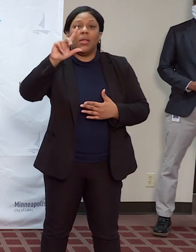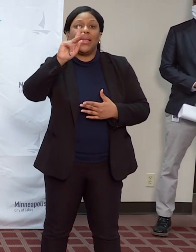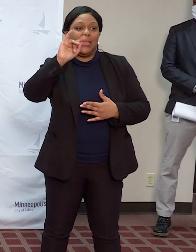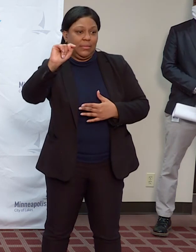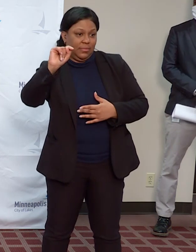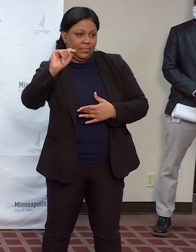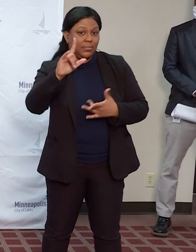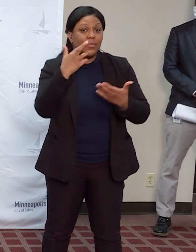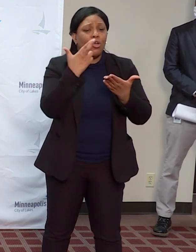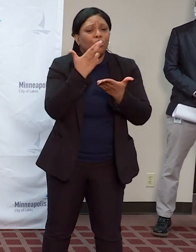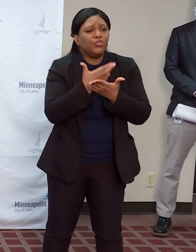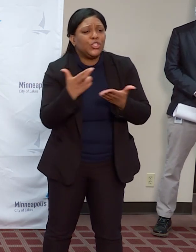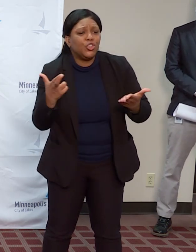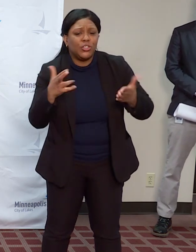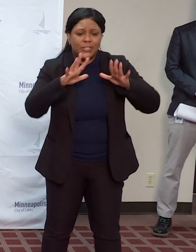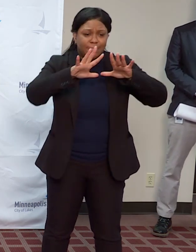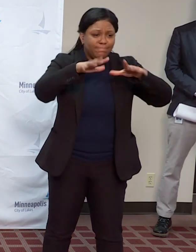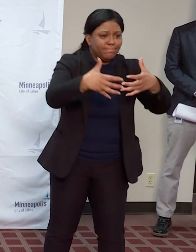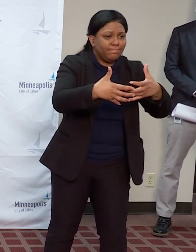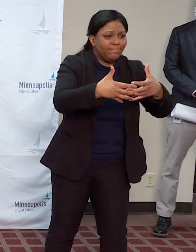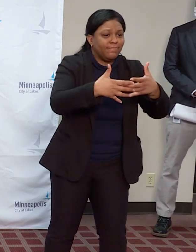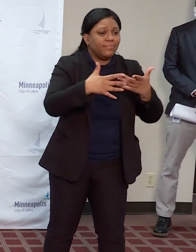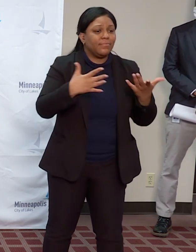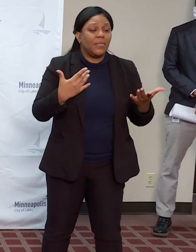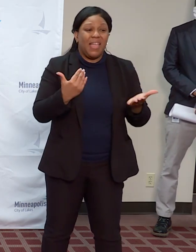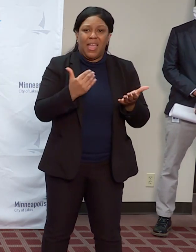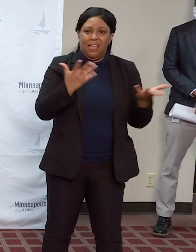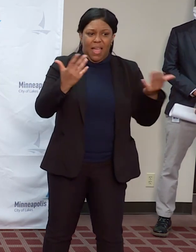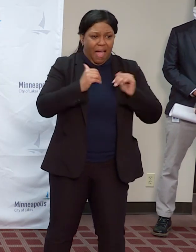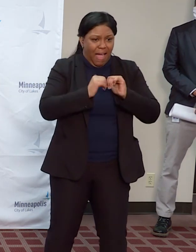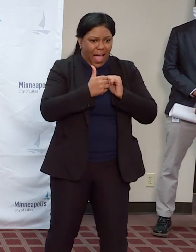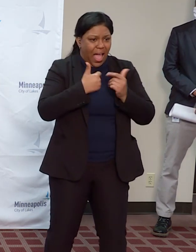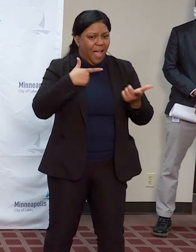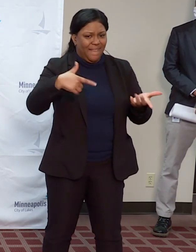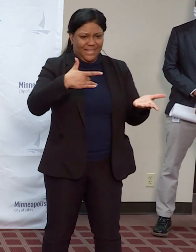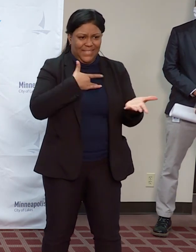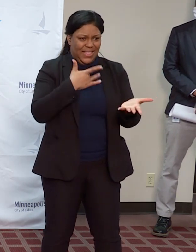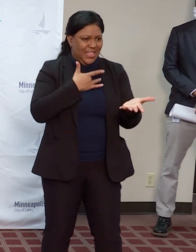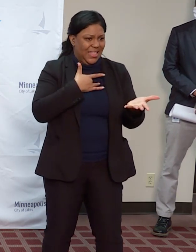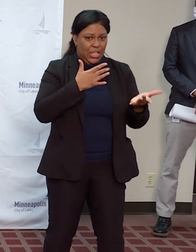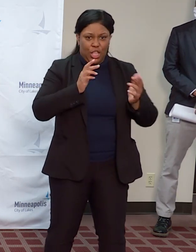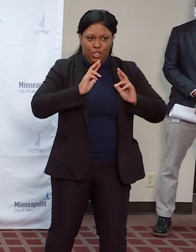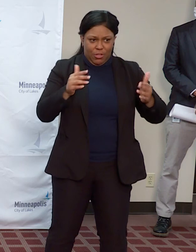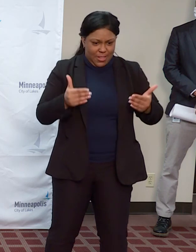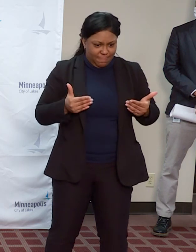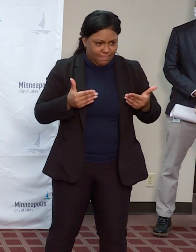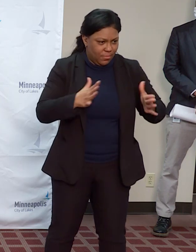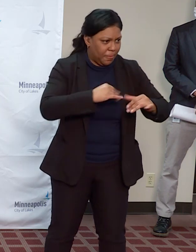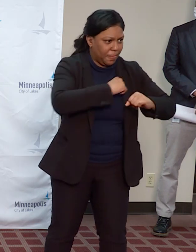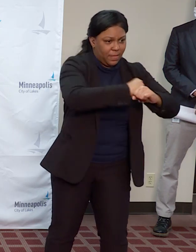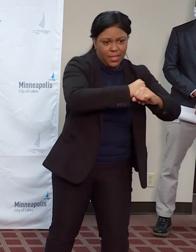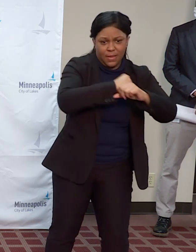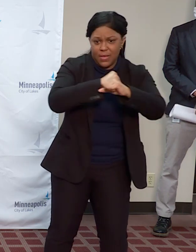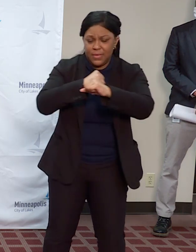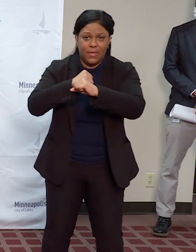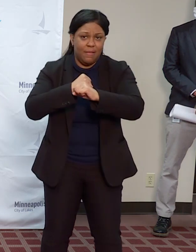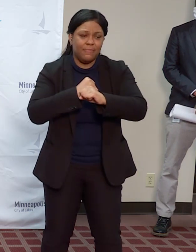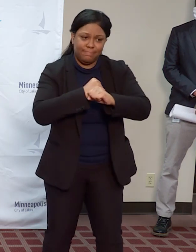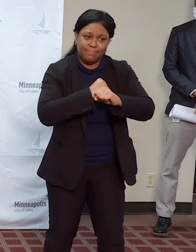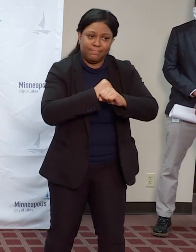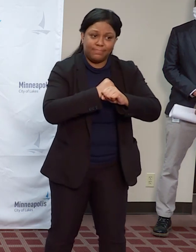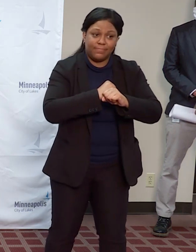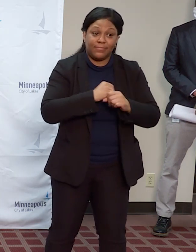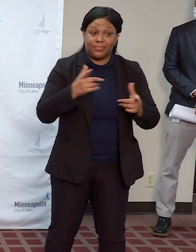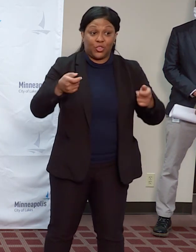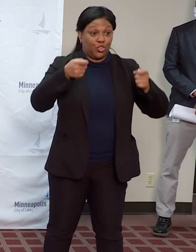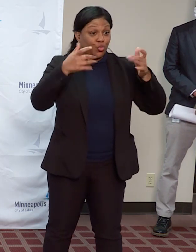safety. That is our number one priority. We are also working with a number of groups on the ground. Director Rubidor alluded to some of the